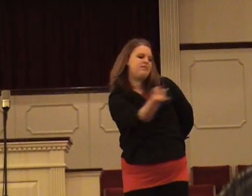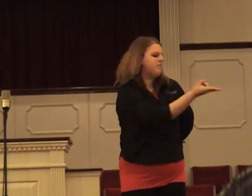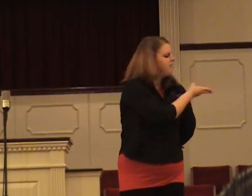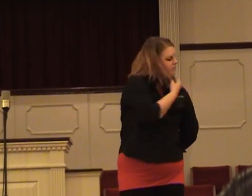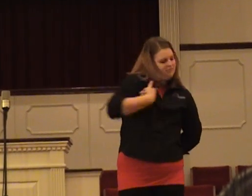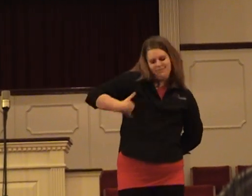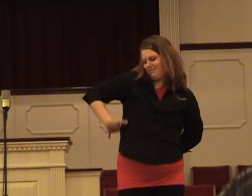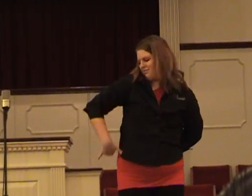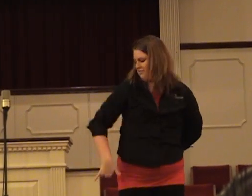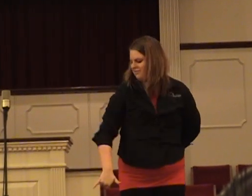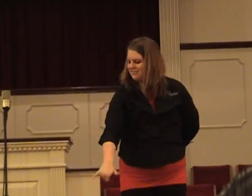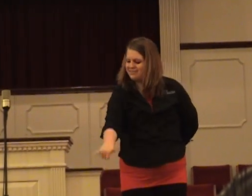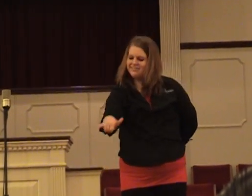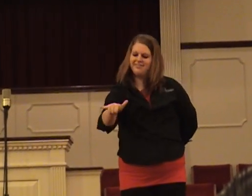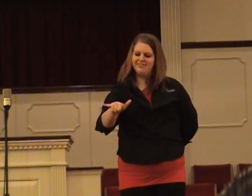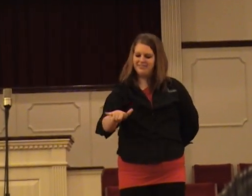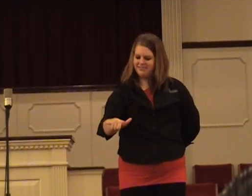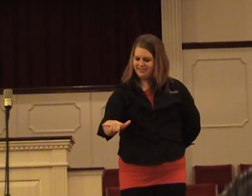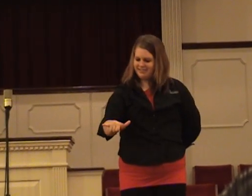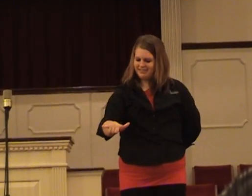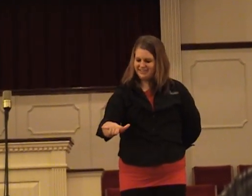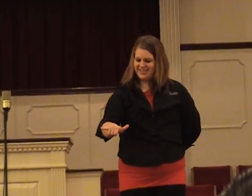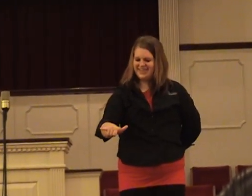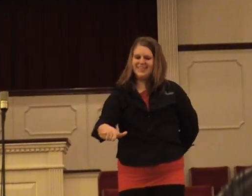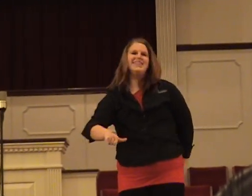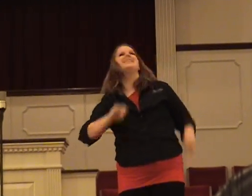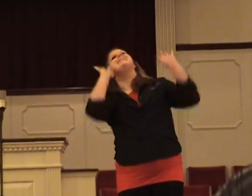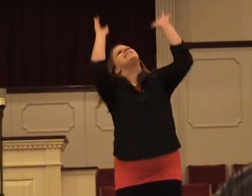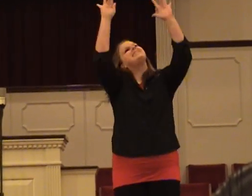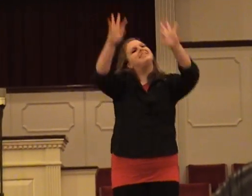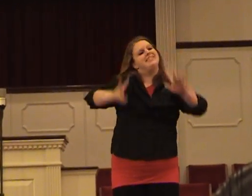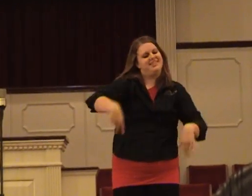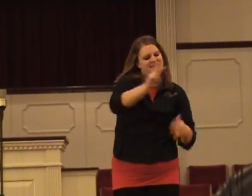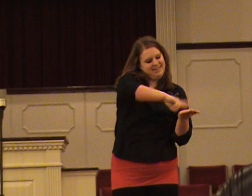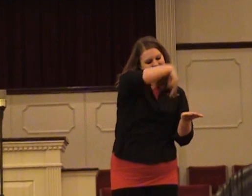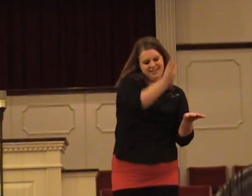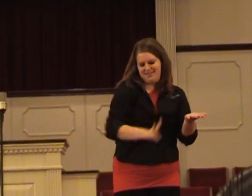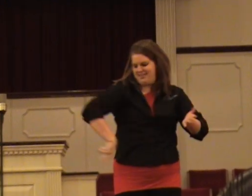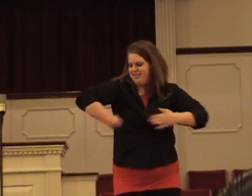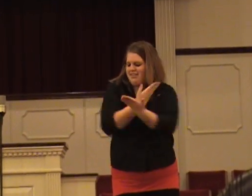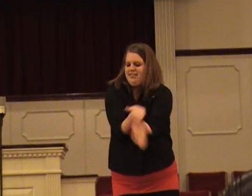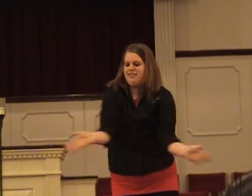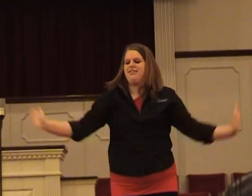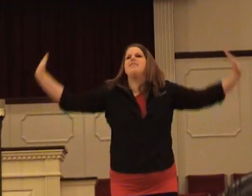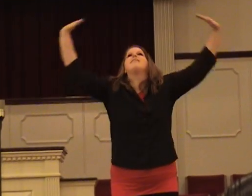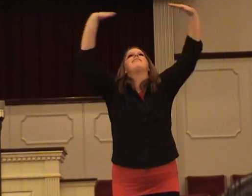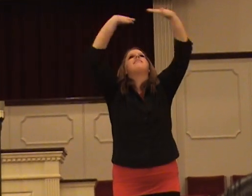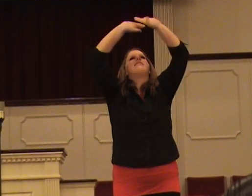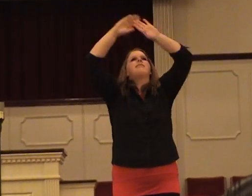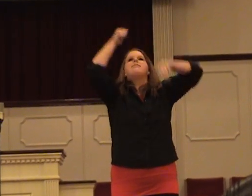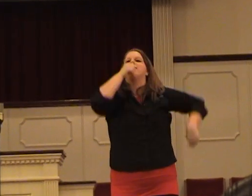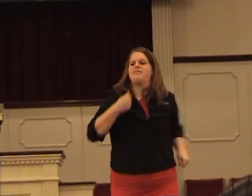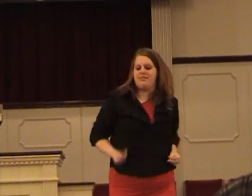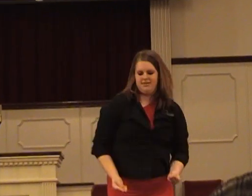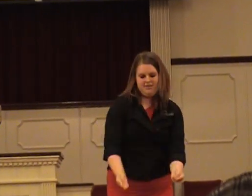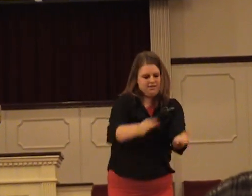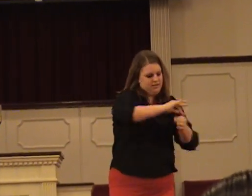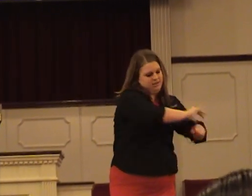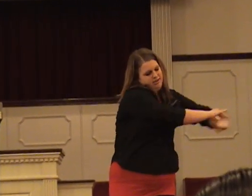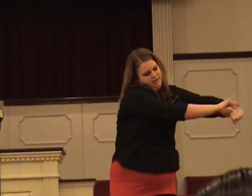even still And as the rain falls from heaven Feeds the earth